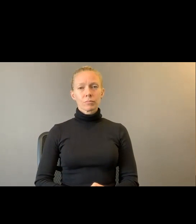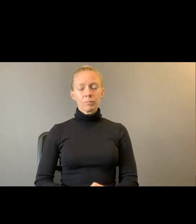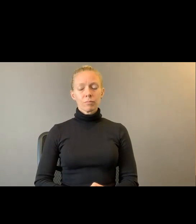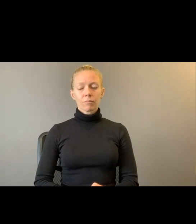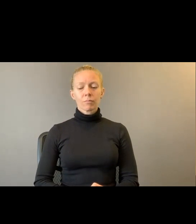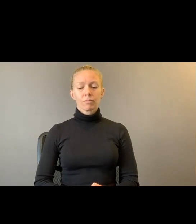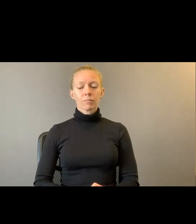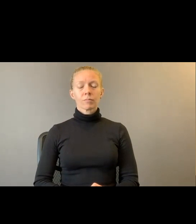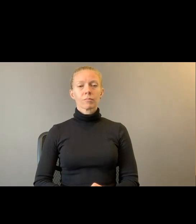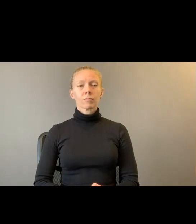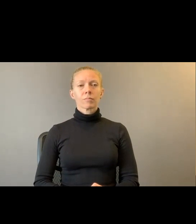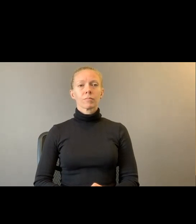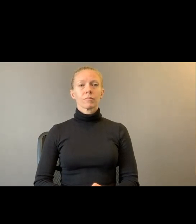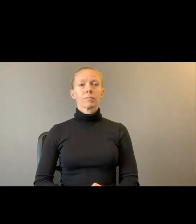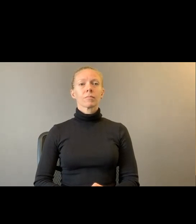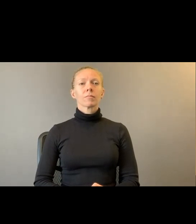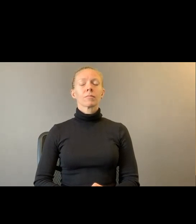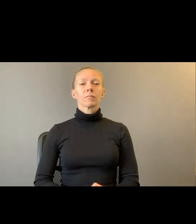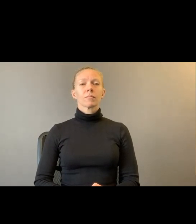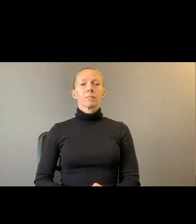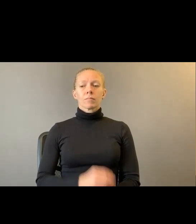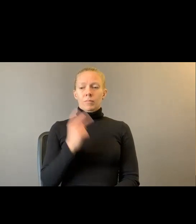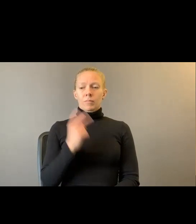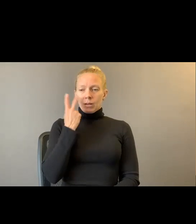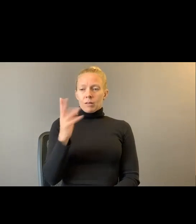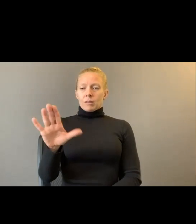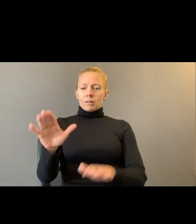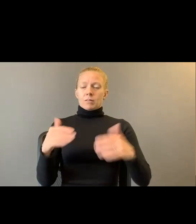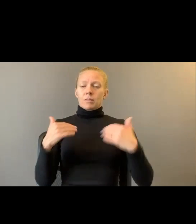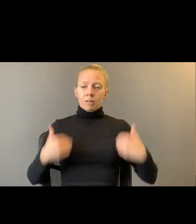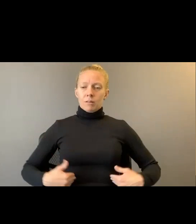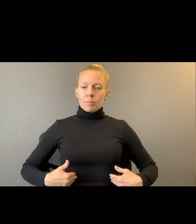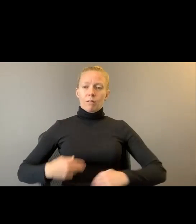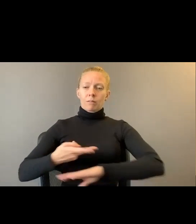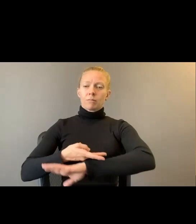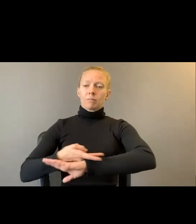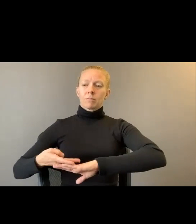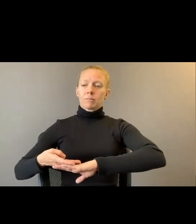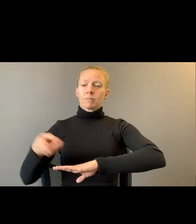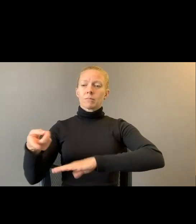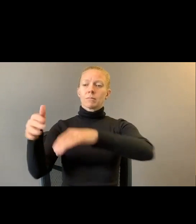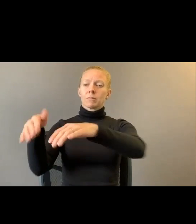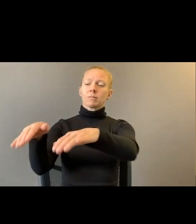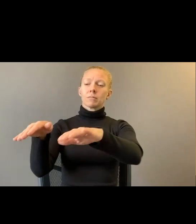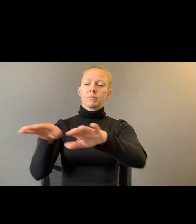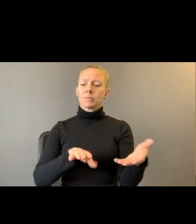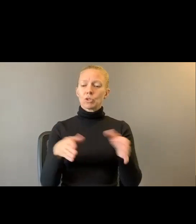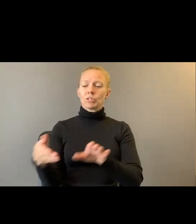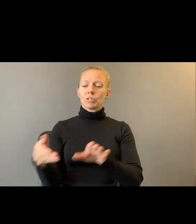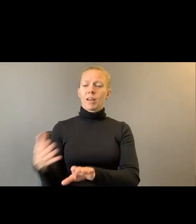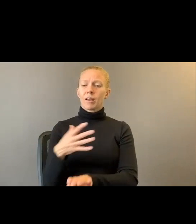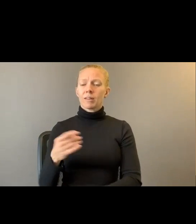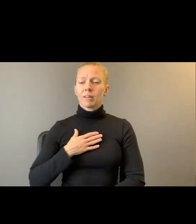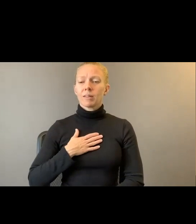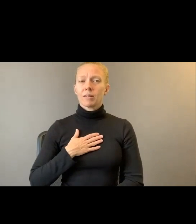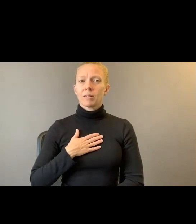Seeing the body, she died and I, in the spring of her blood,